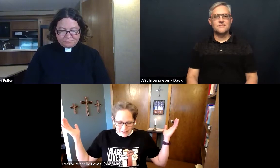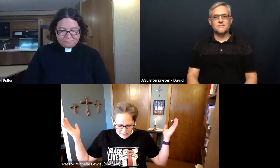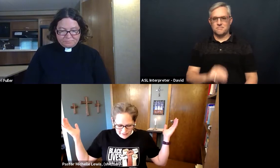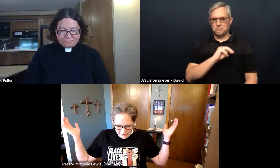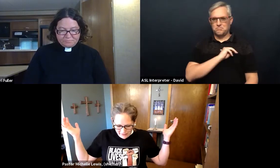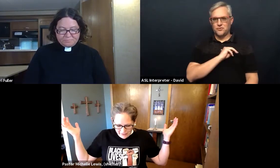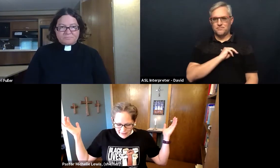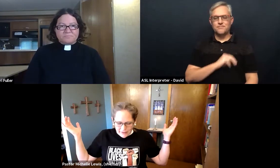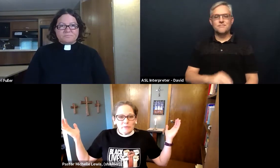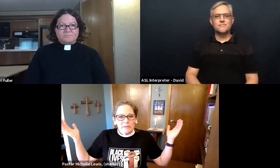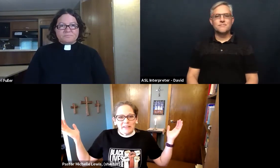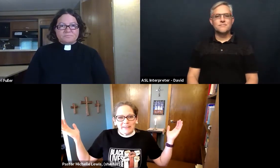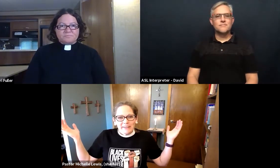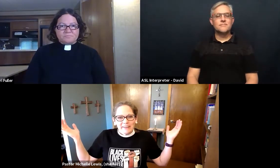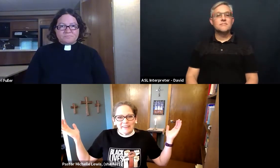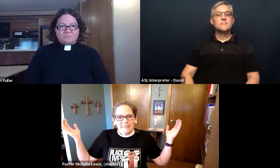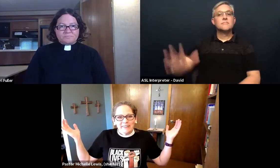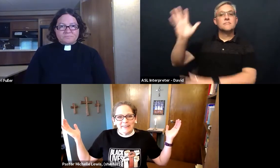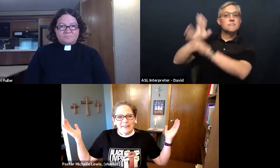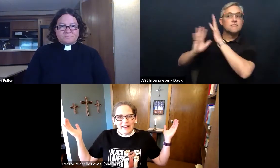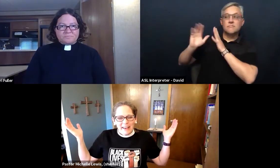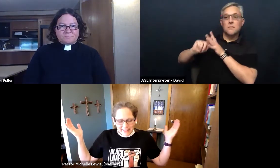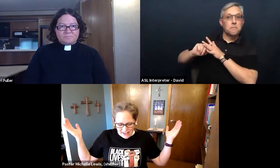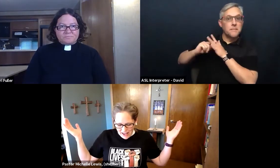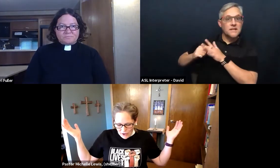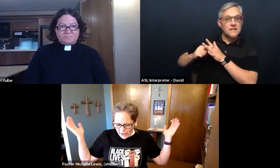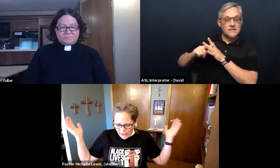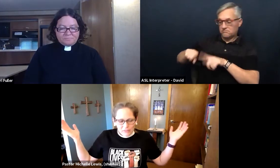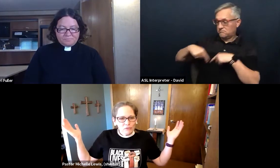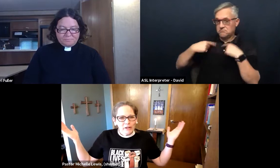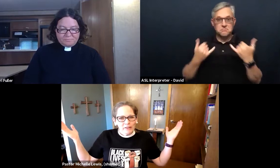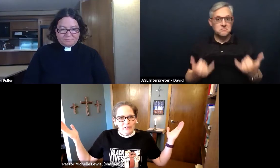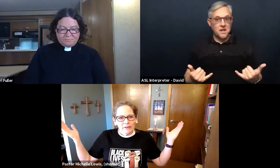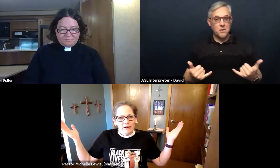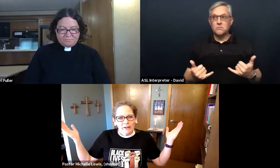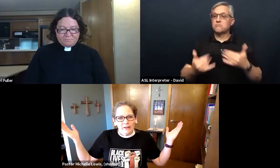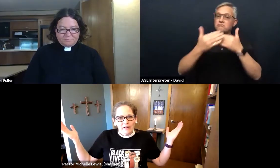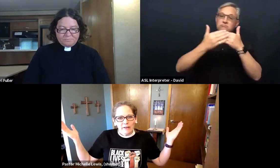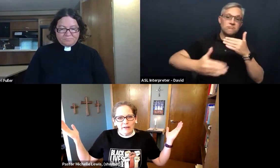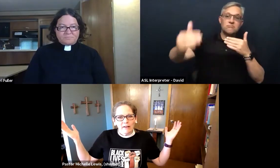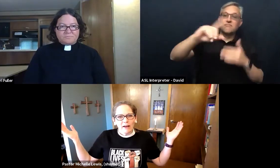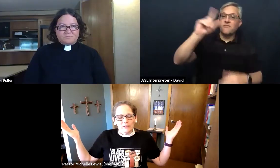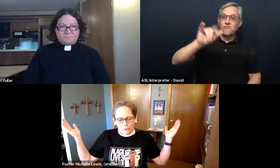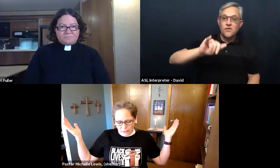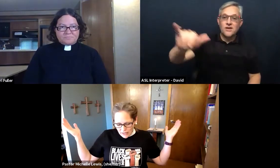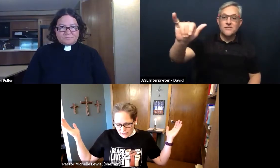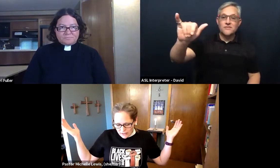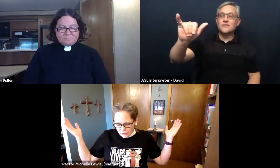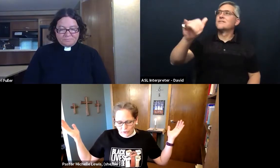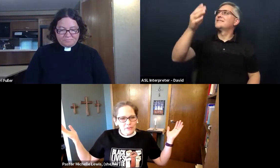In the beginning and now and forever, God created the earth